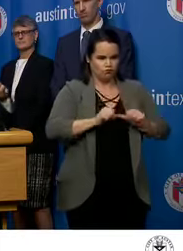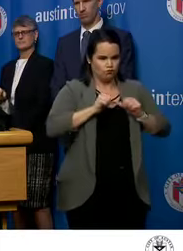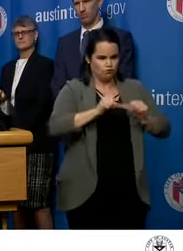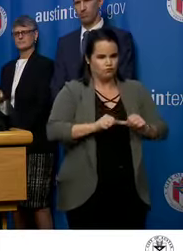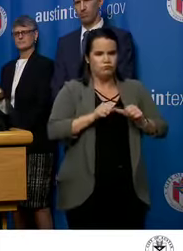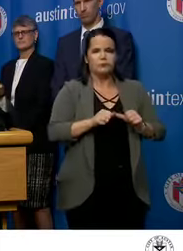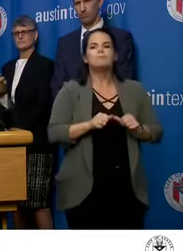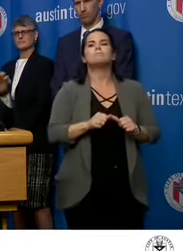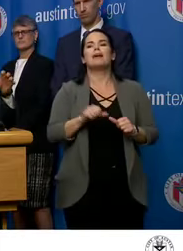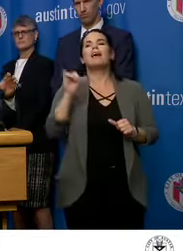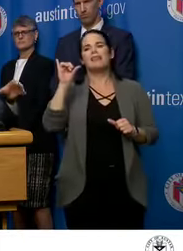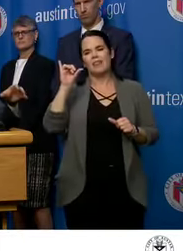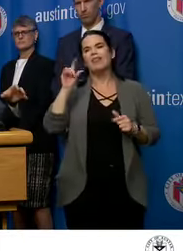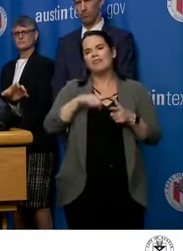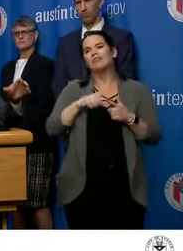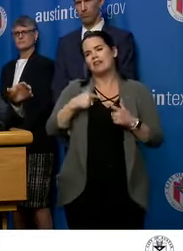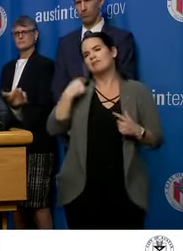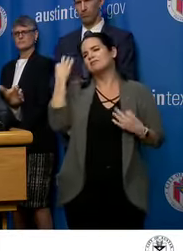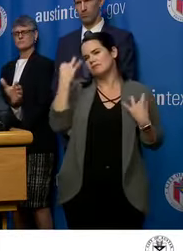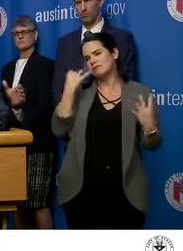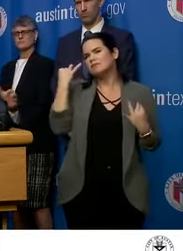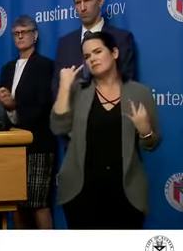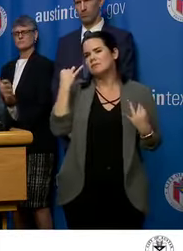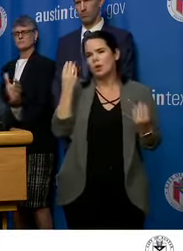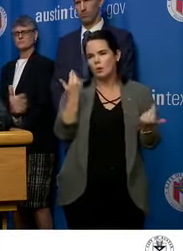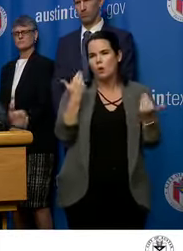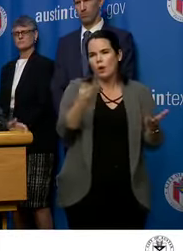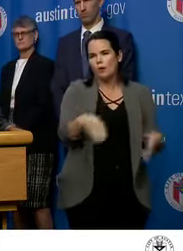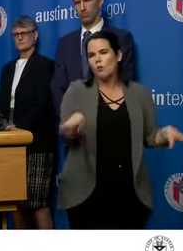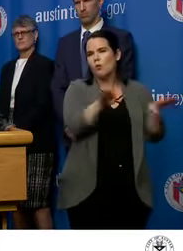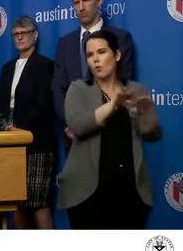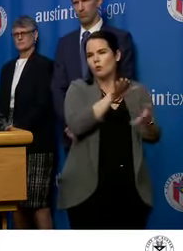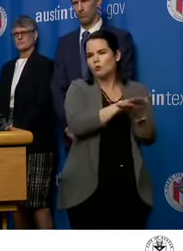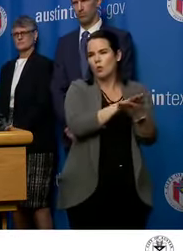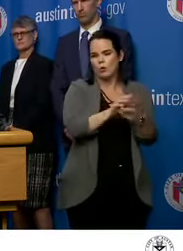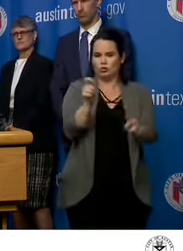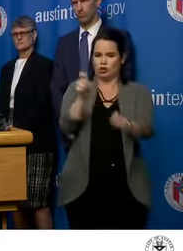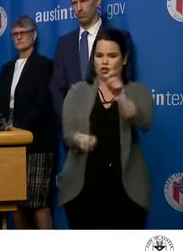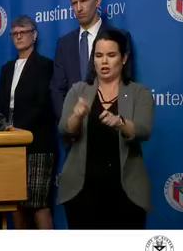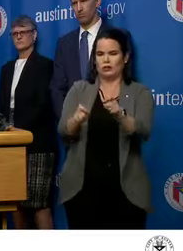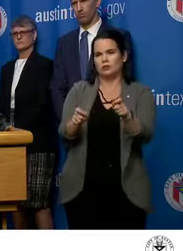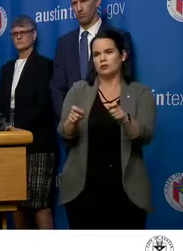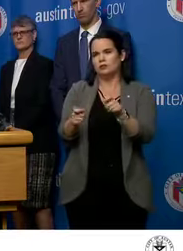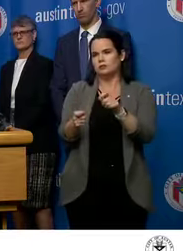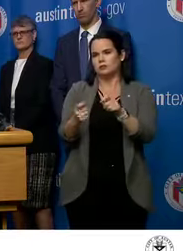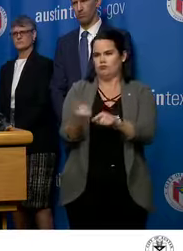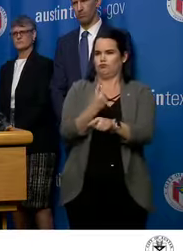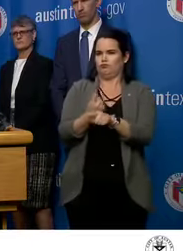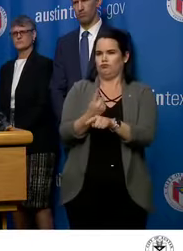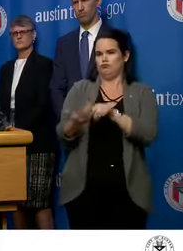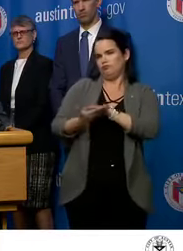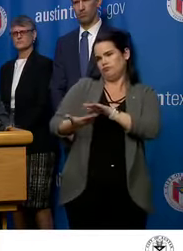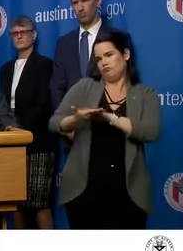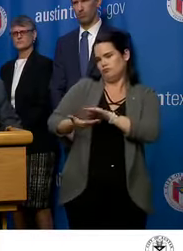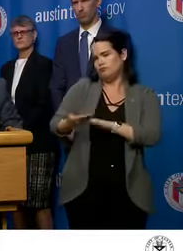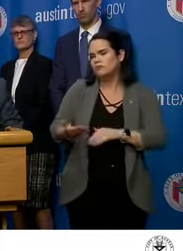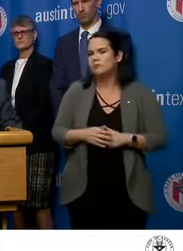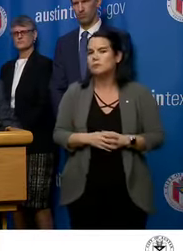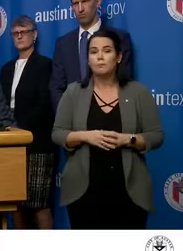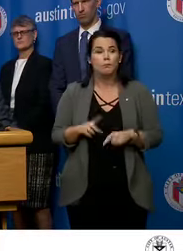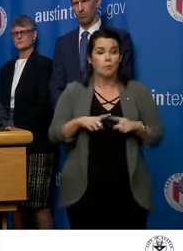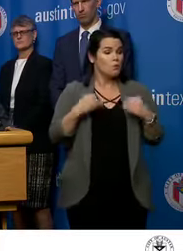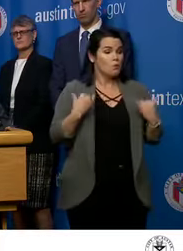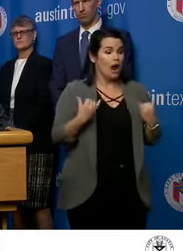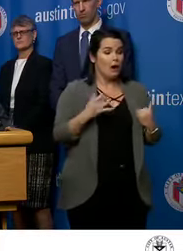closing schools, uh, and making other substantial modifications to our regular operations. Currently, if we have an